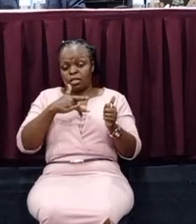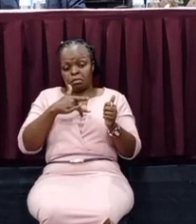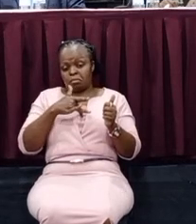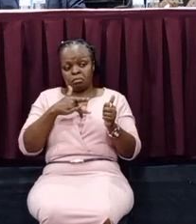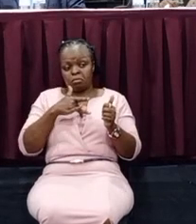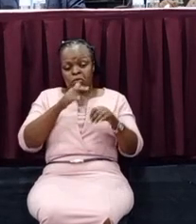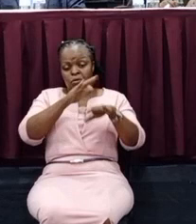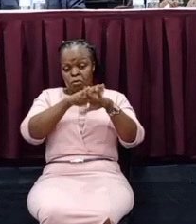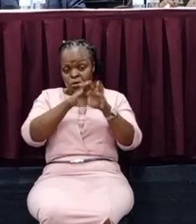those regulations.